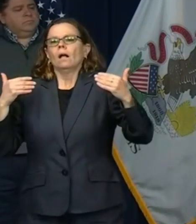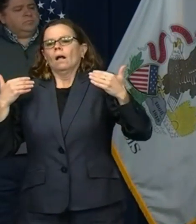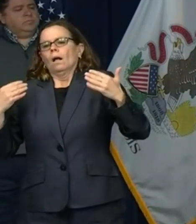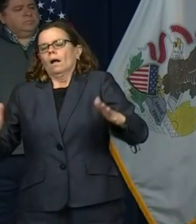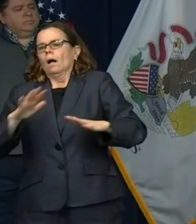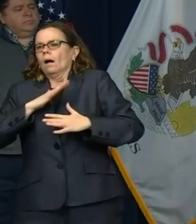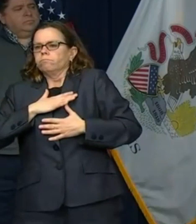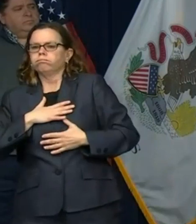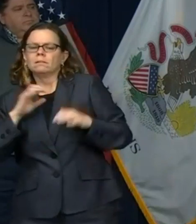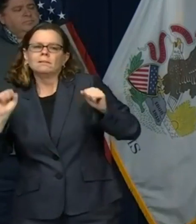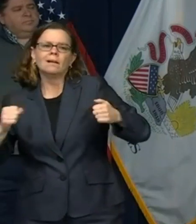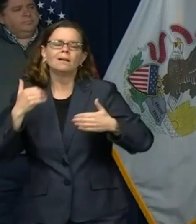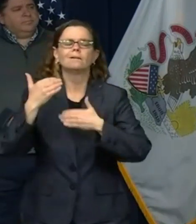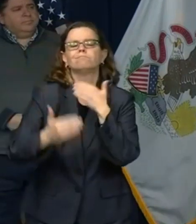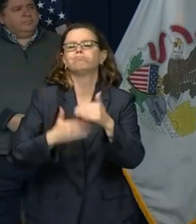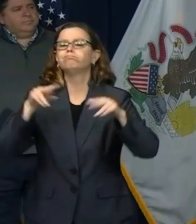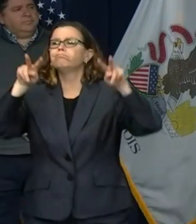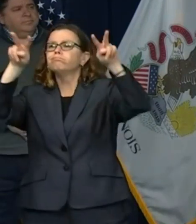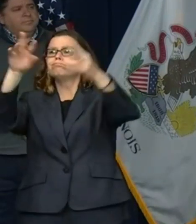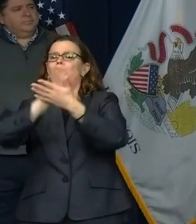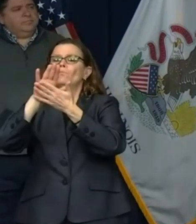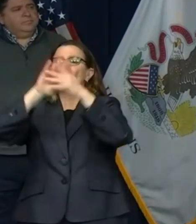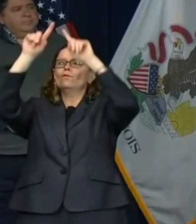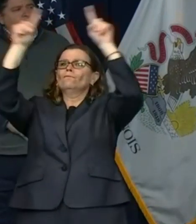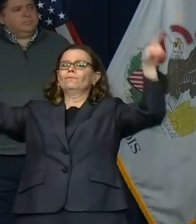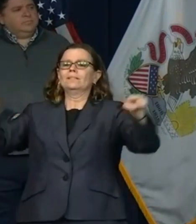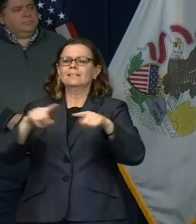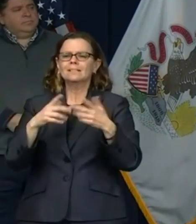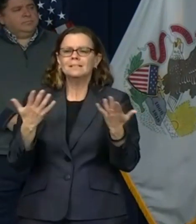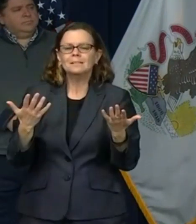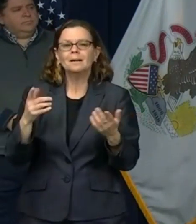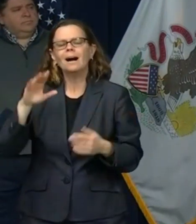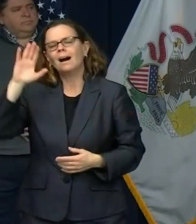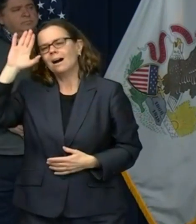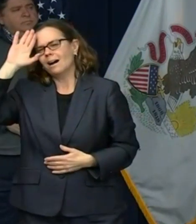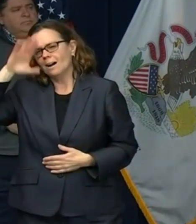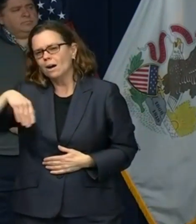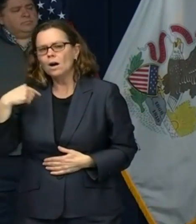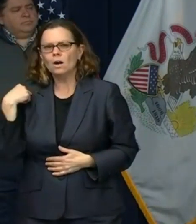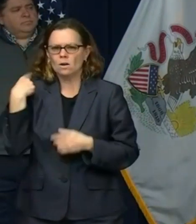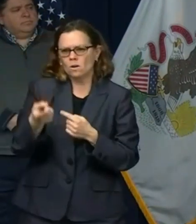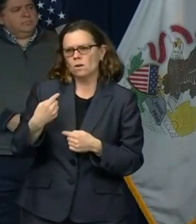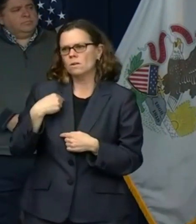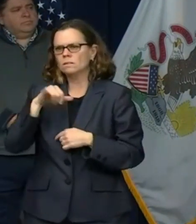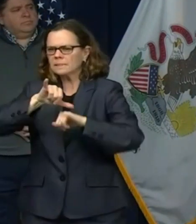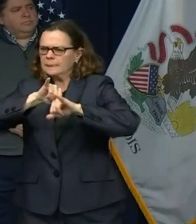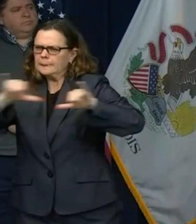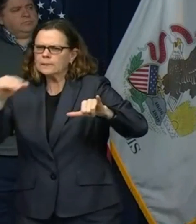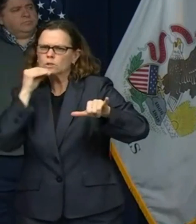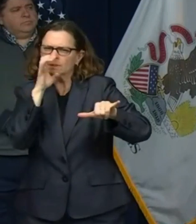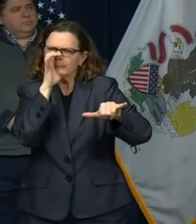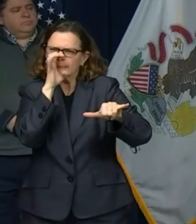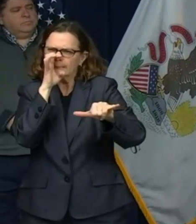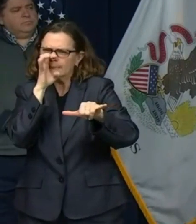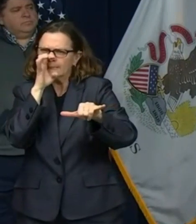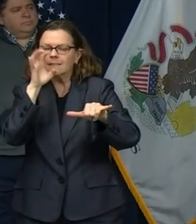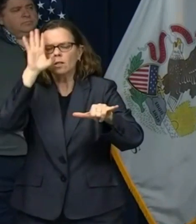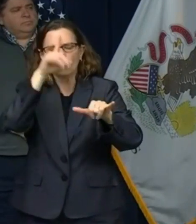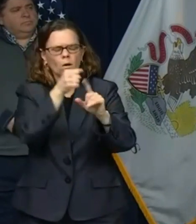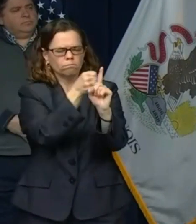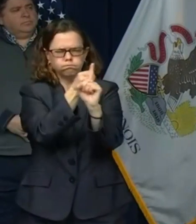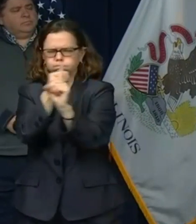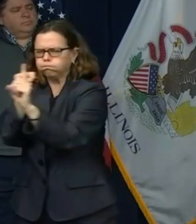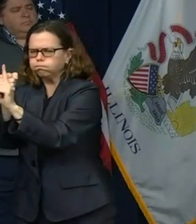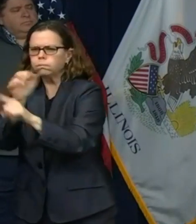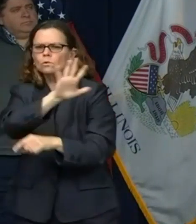this necessary measure and the extension of it, what it has done to people. So we're working